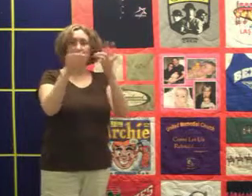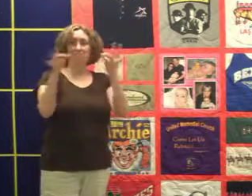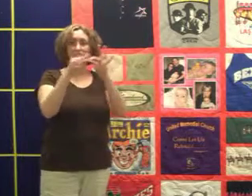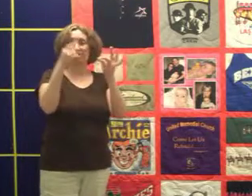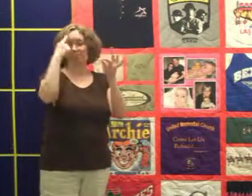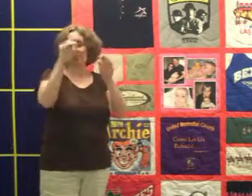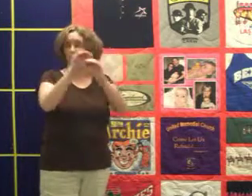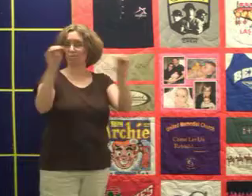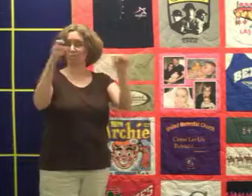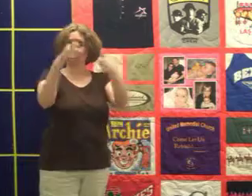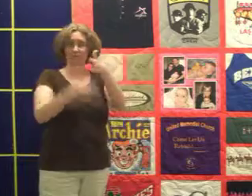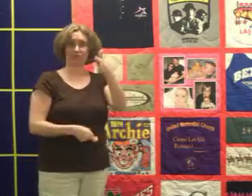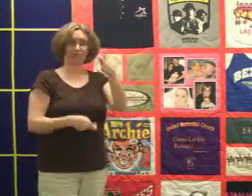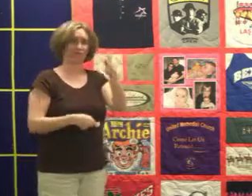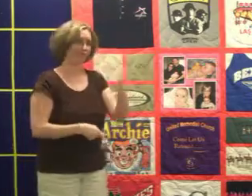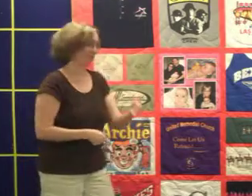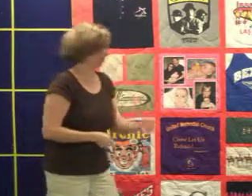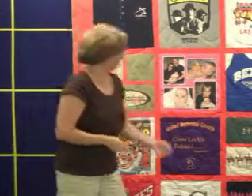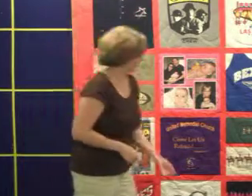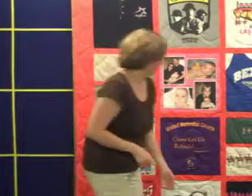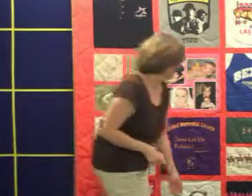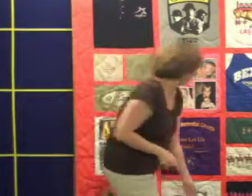at no additional charge to you.